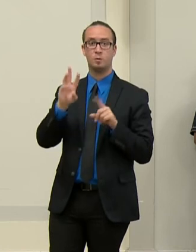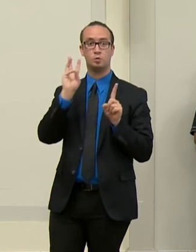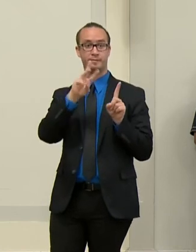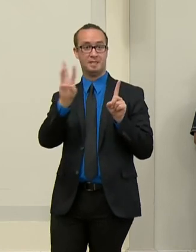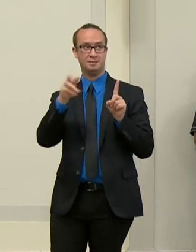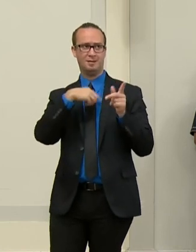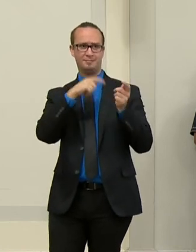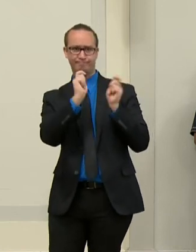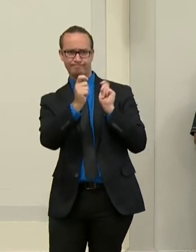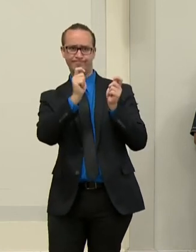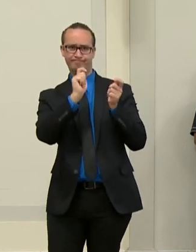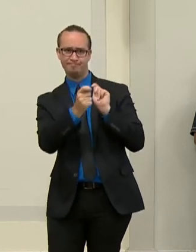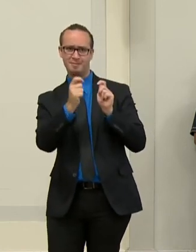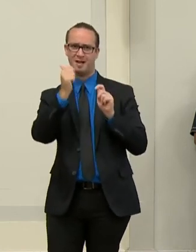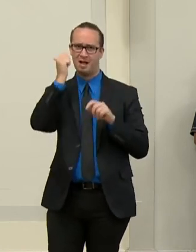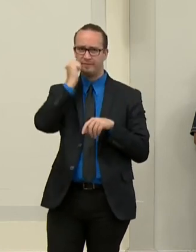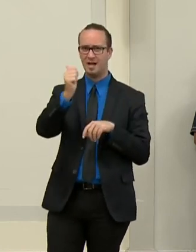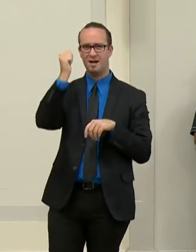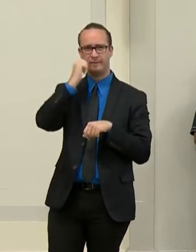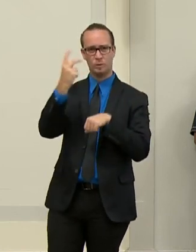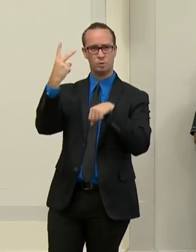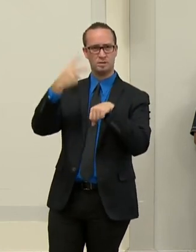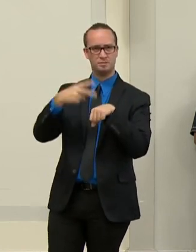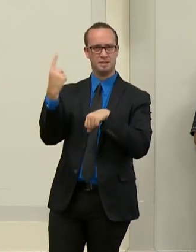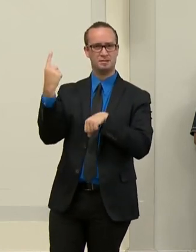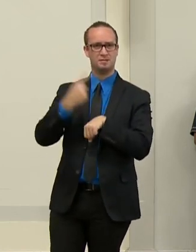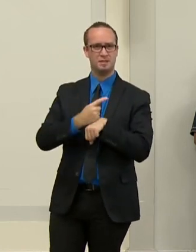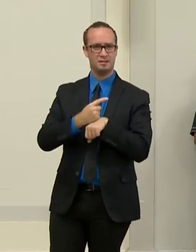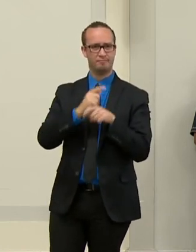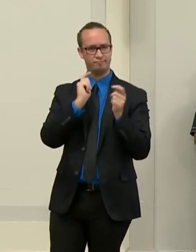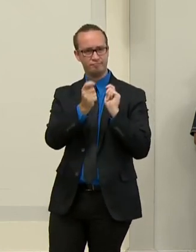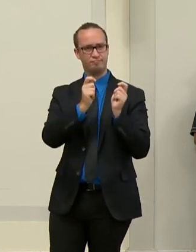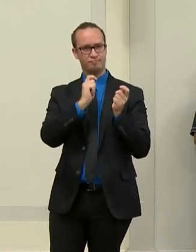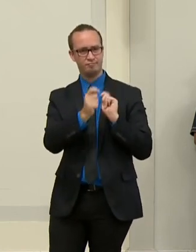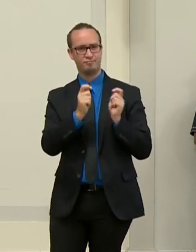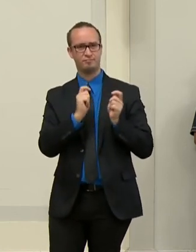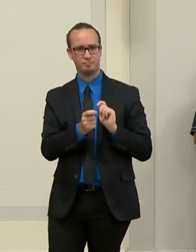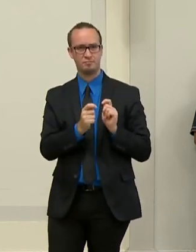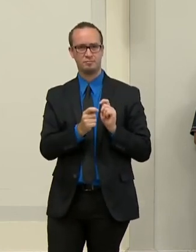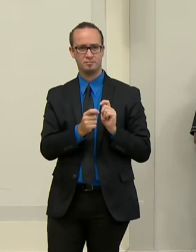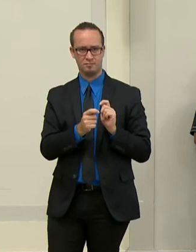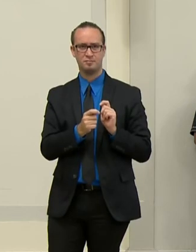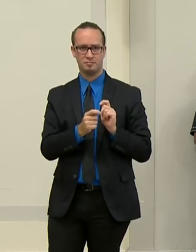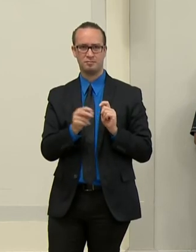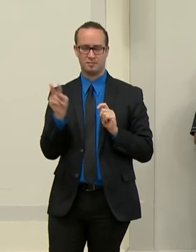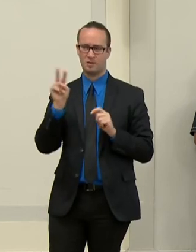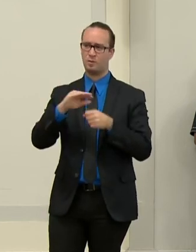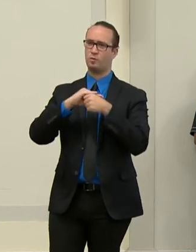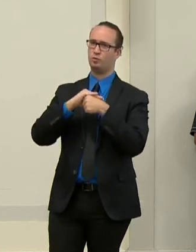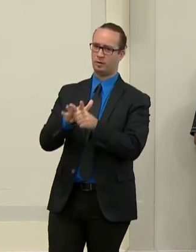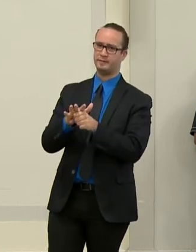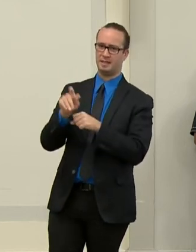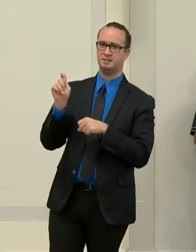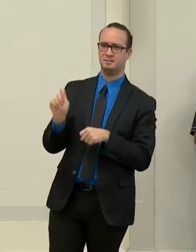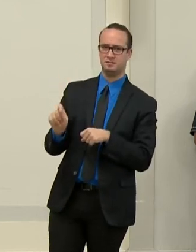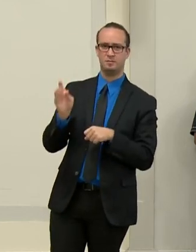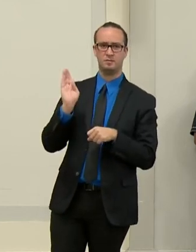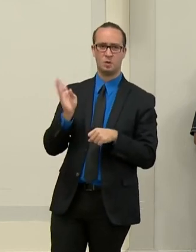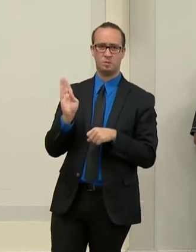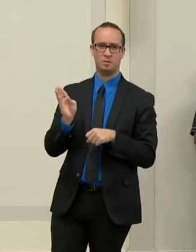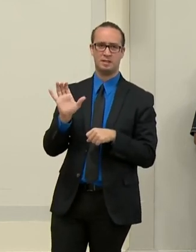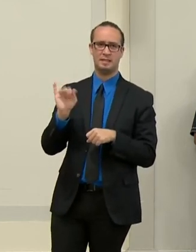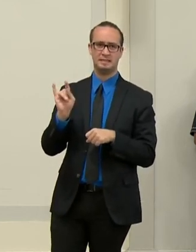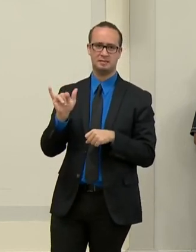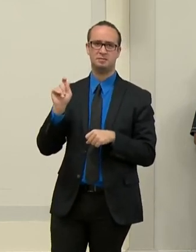public works dot Baltimore City, I mean, public works at BaltimoreCity.gov. And so you can go on that, uh, website under the COVID-19